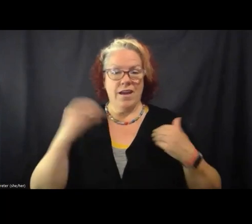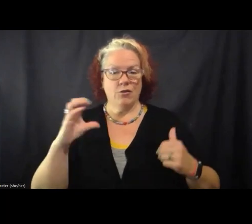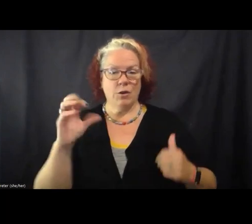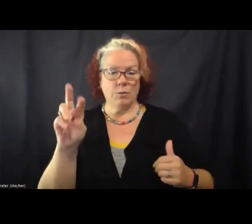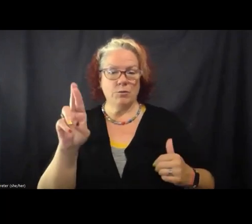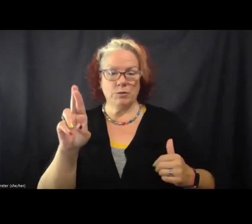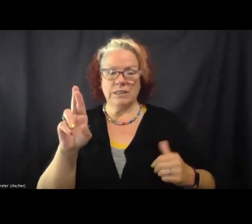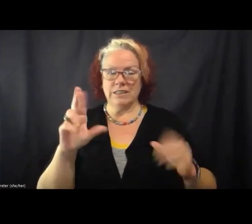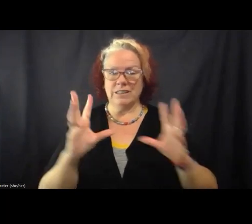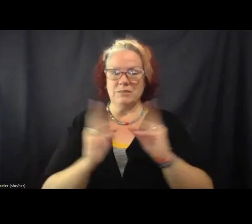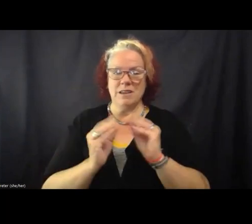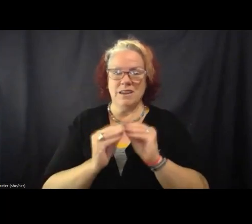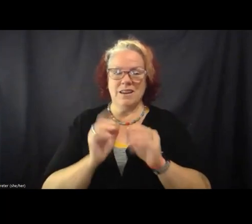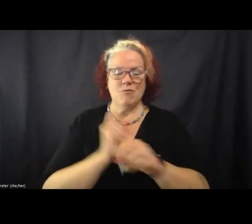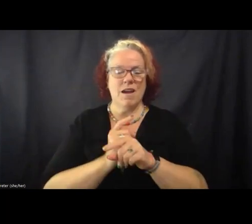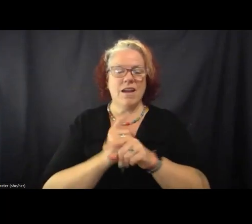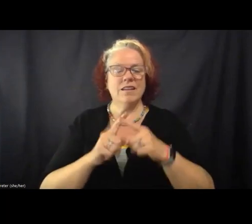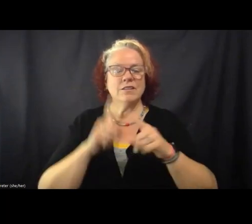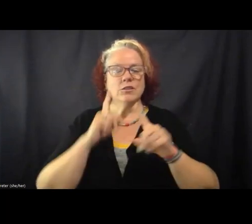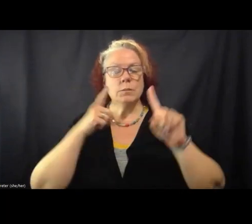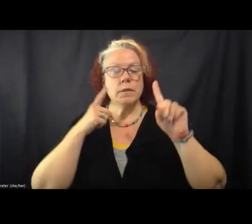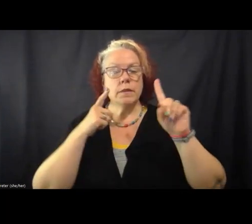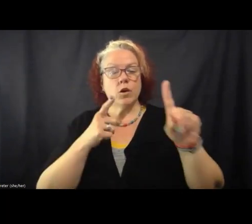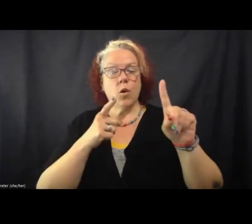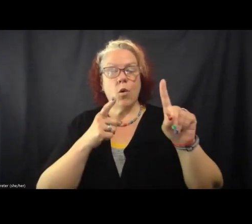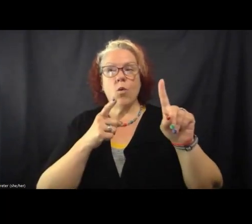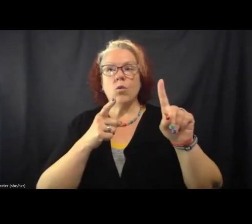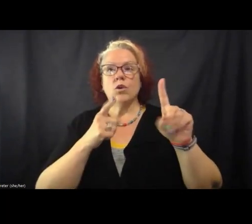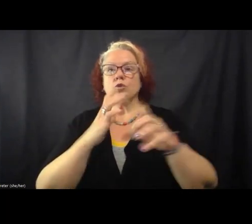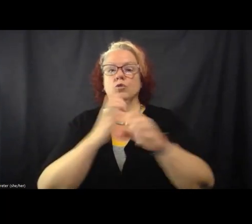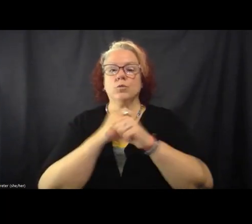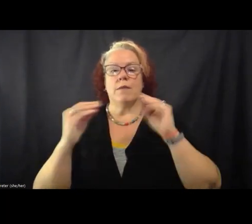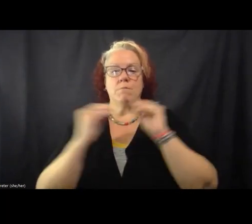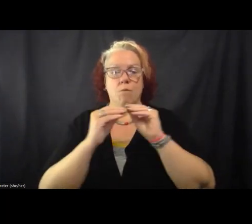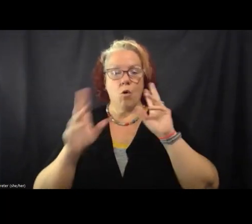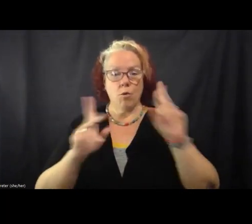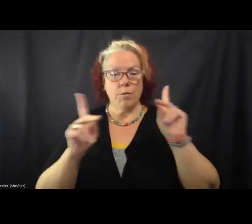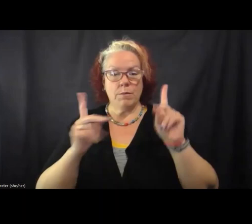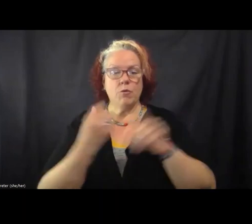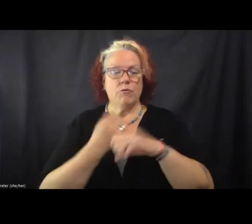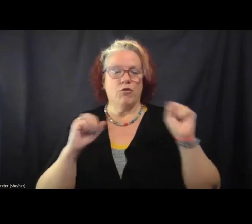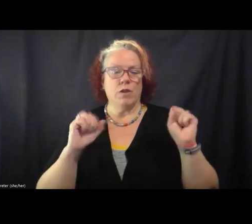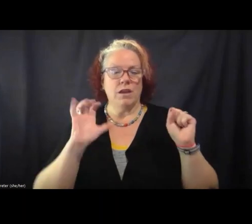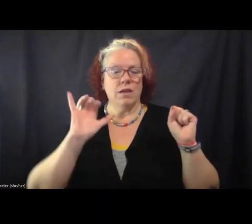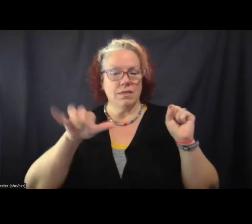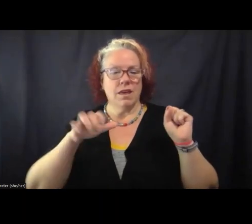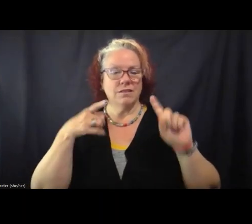resistance webinar is really keeping the goal of getting more people free at the center of this.